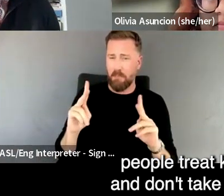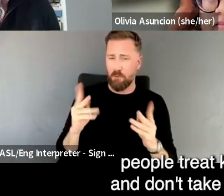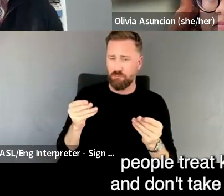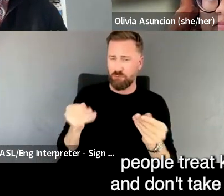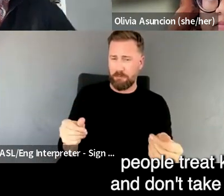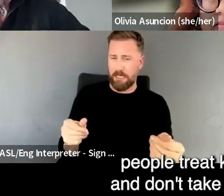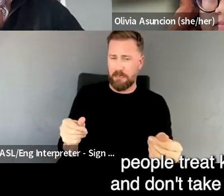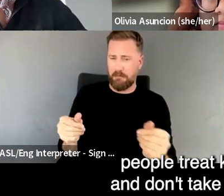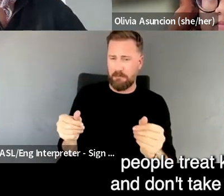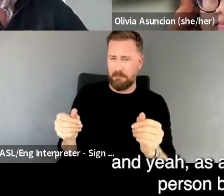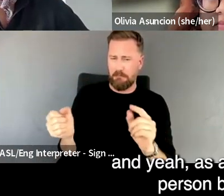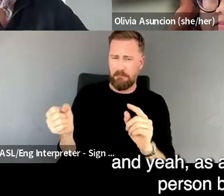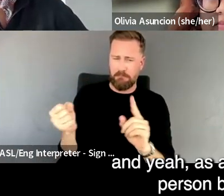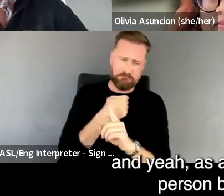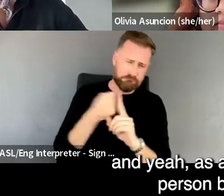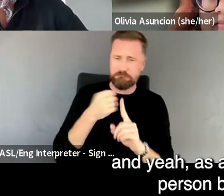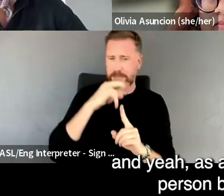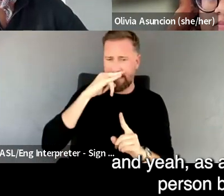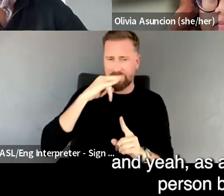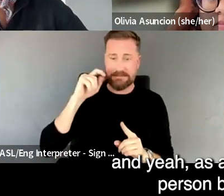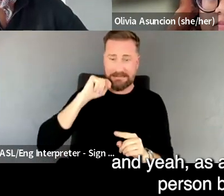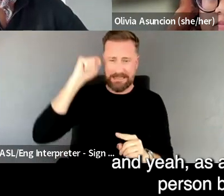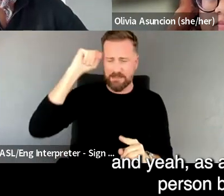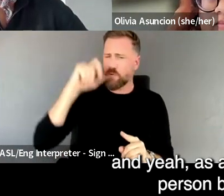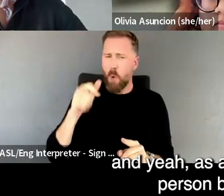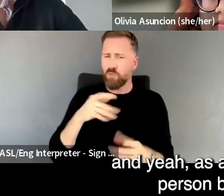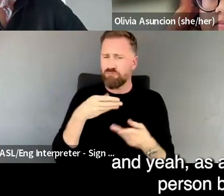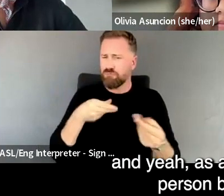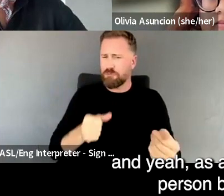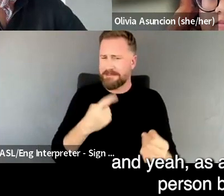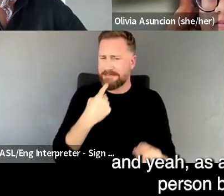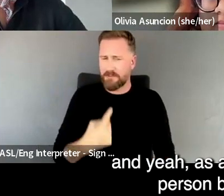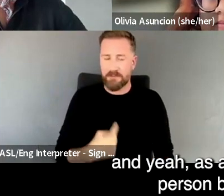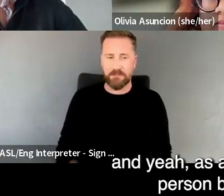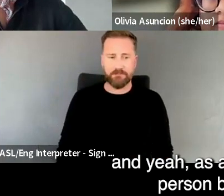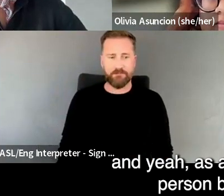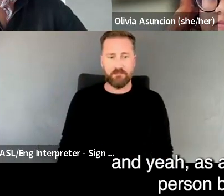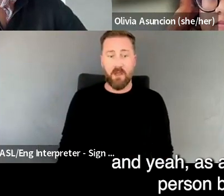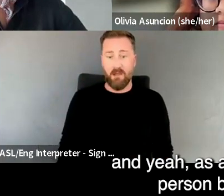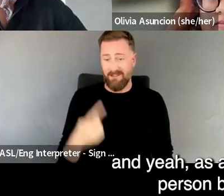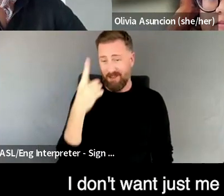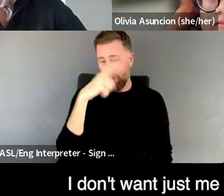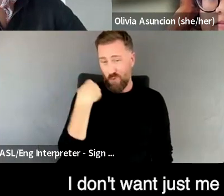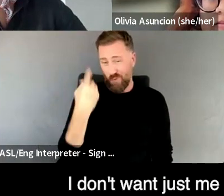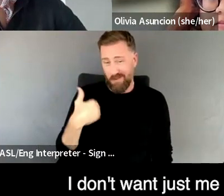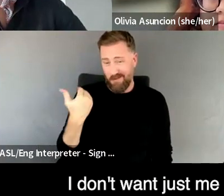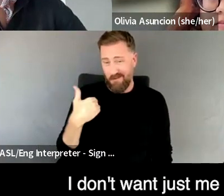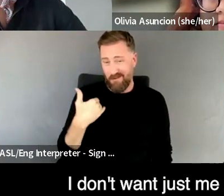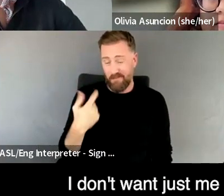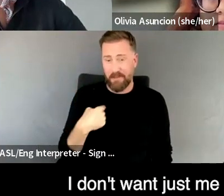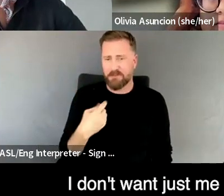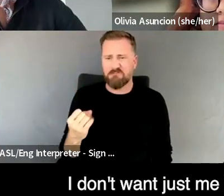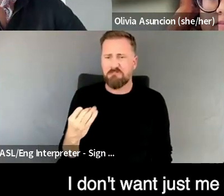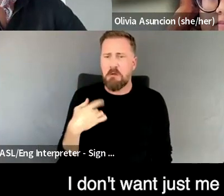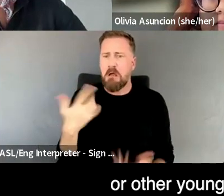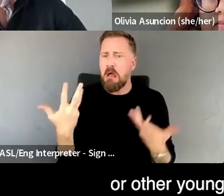seriously. Uh, and yeah, as a young looking person, uh, being like, I don't want, I don't